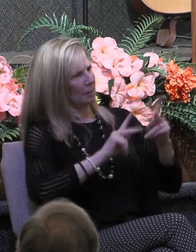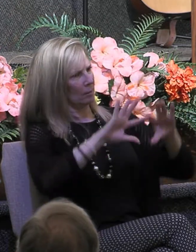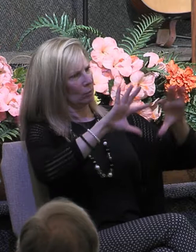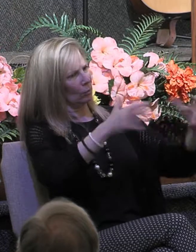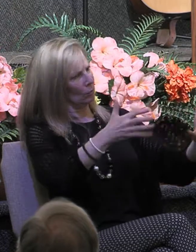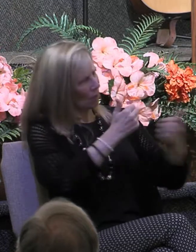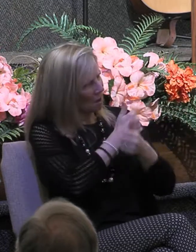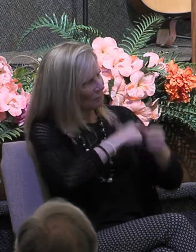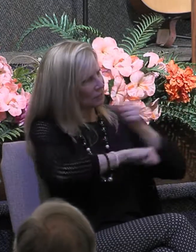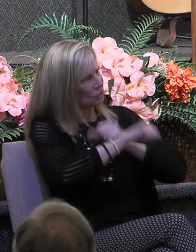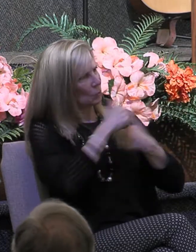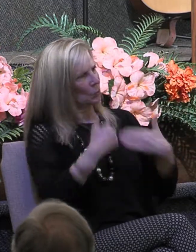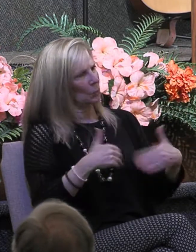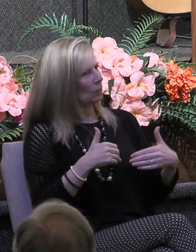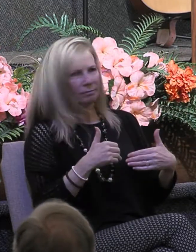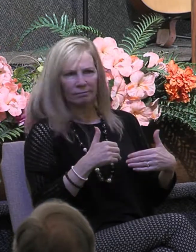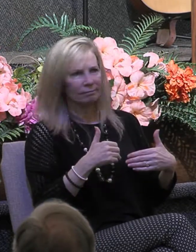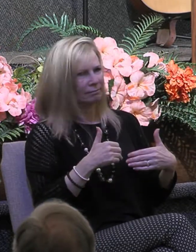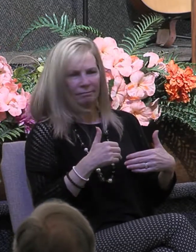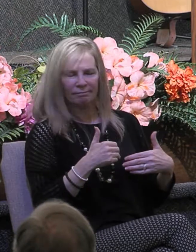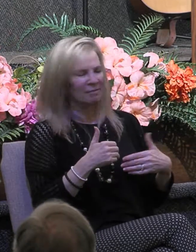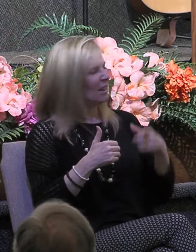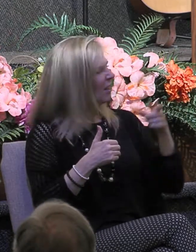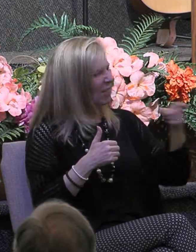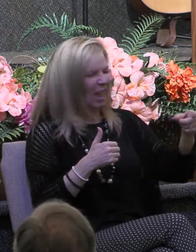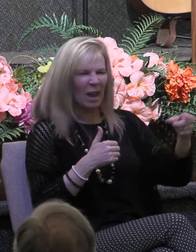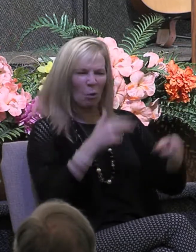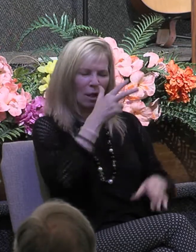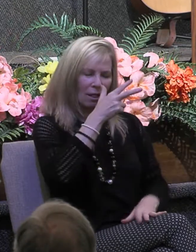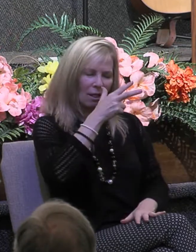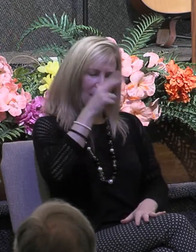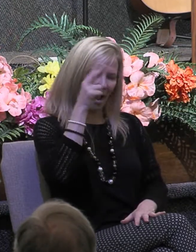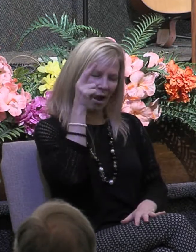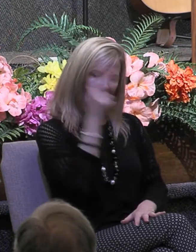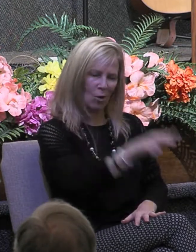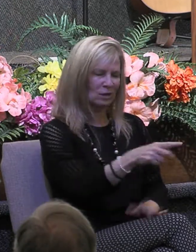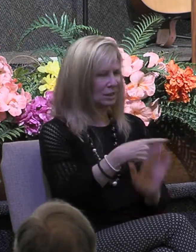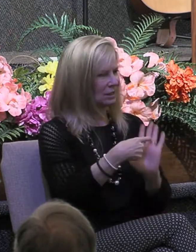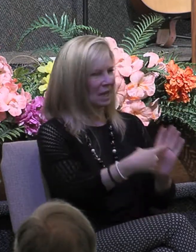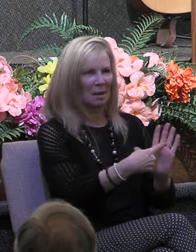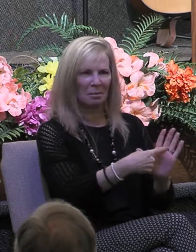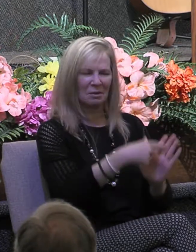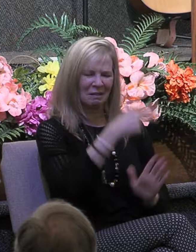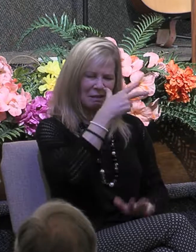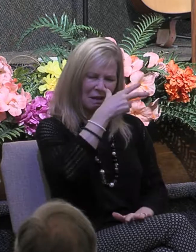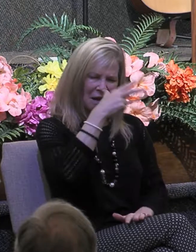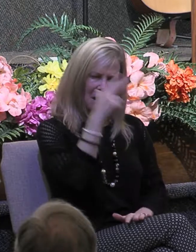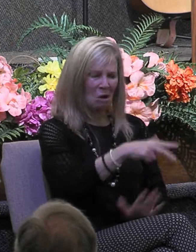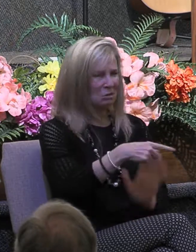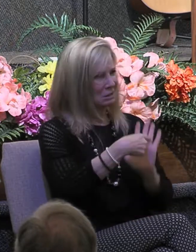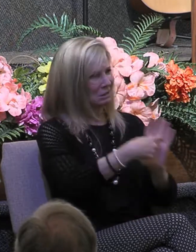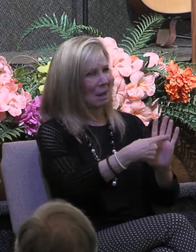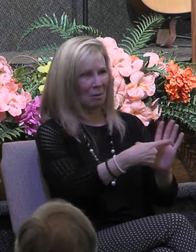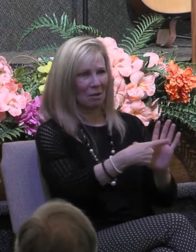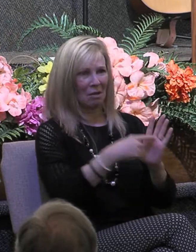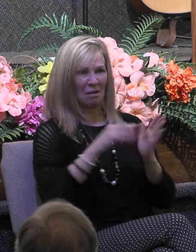in Christ, the Corinthians were just a lousy testimony. A lousy testimony to their community and any